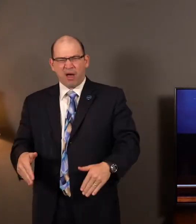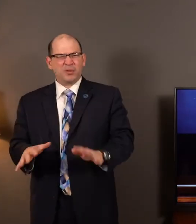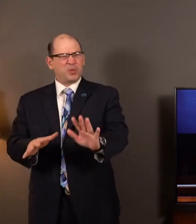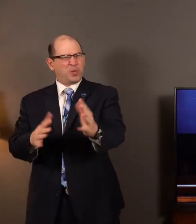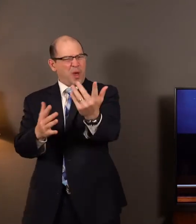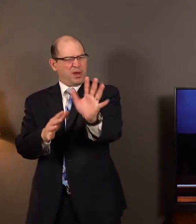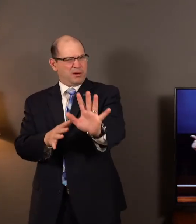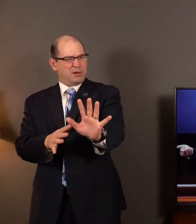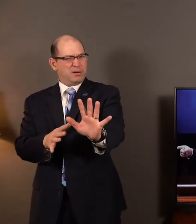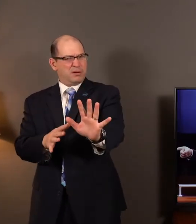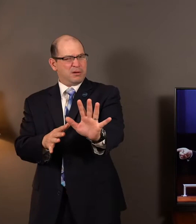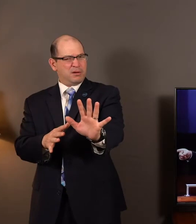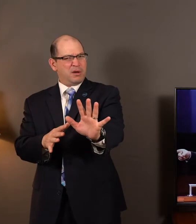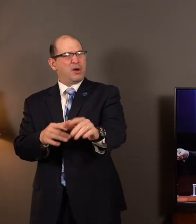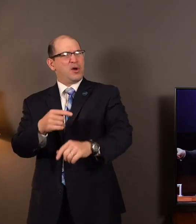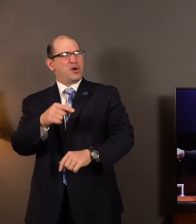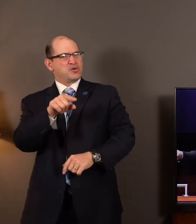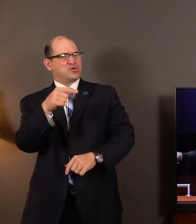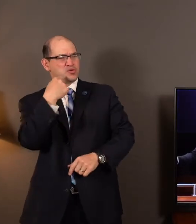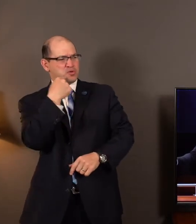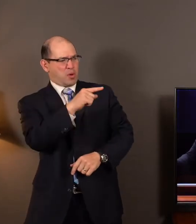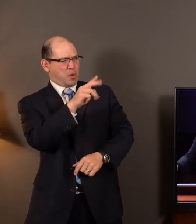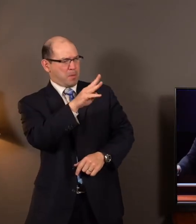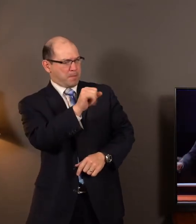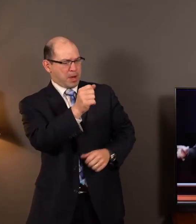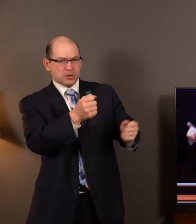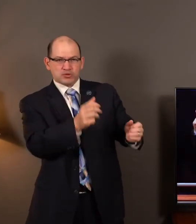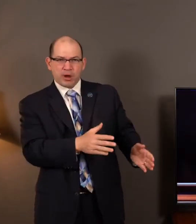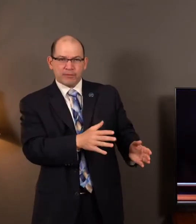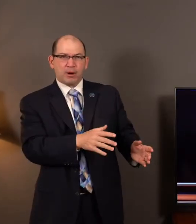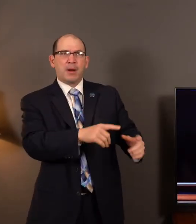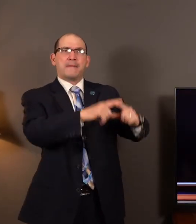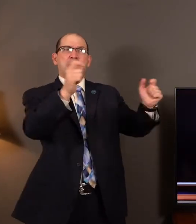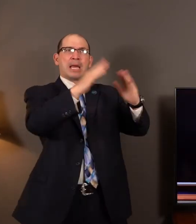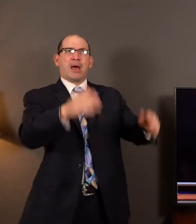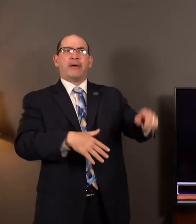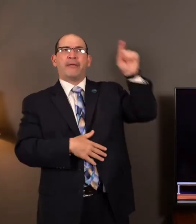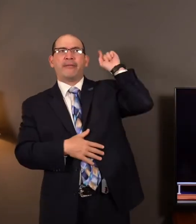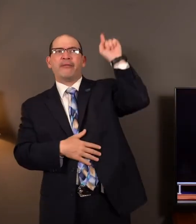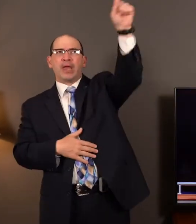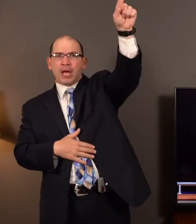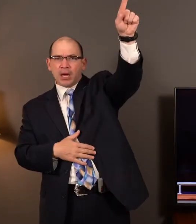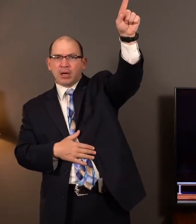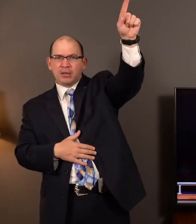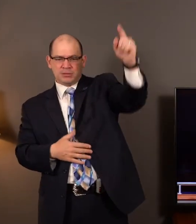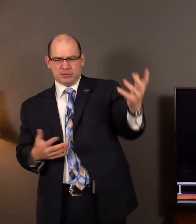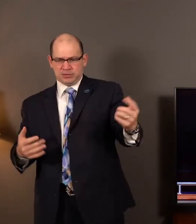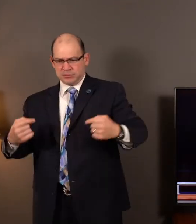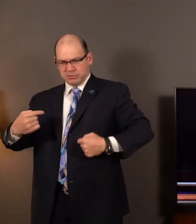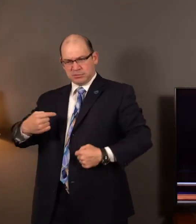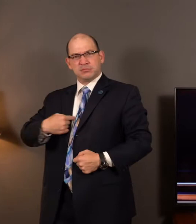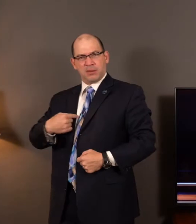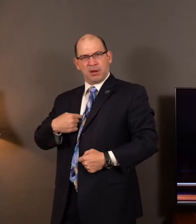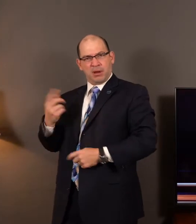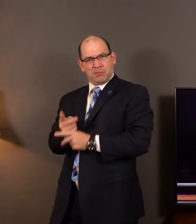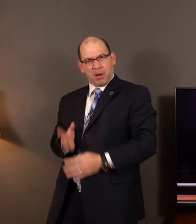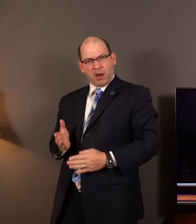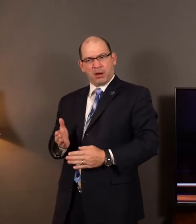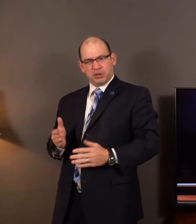I heard you talking to that bus driver, and you gave him a mansion over there on the hilltop, and I was a pastor. I preached the